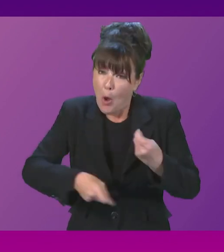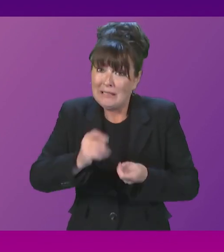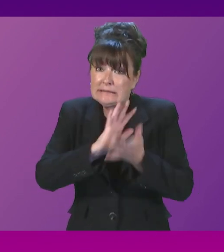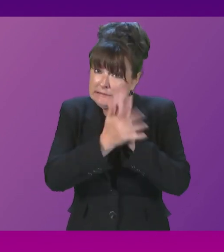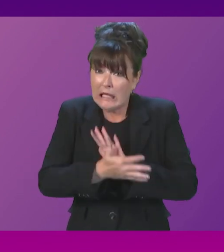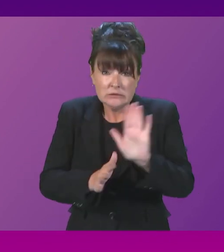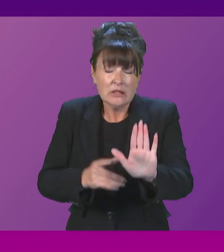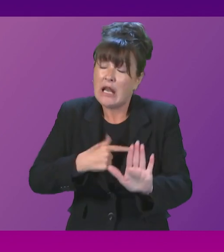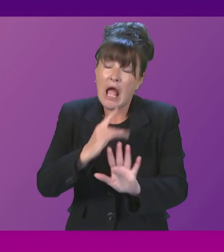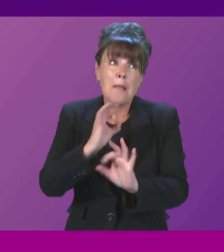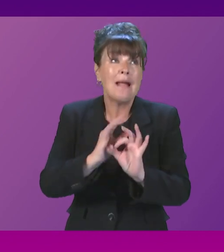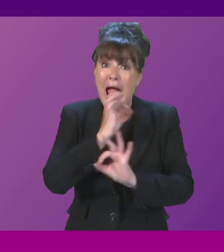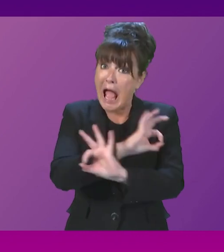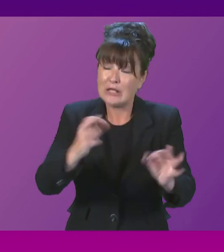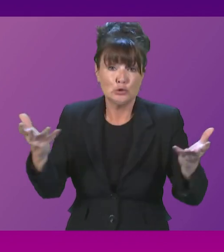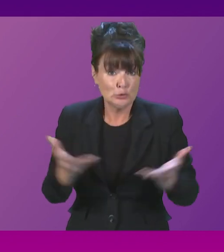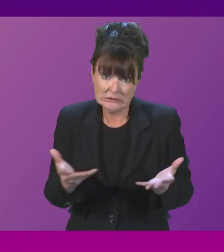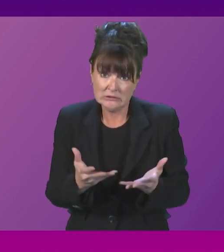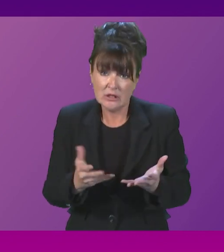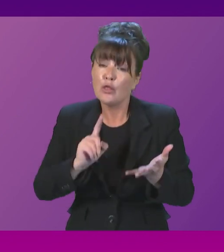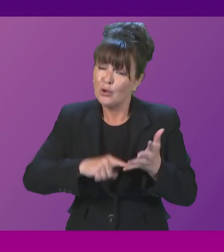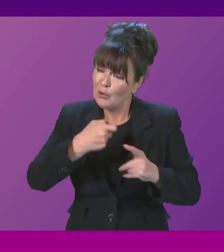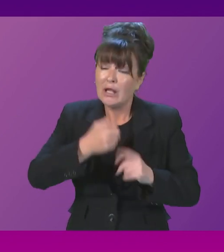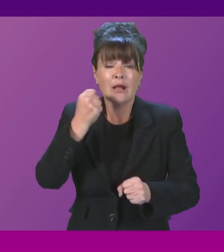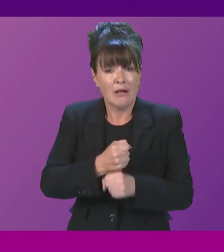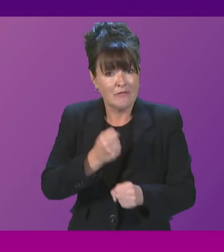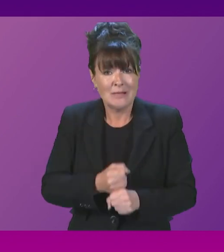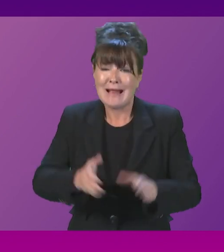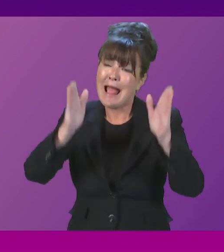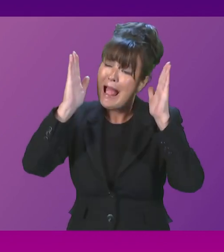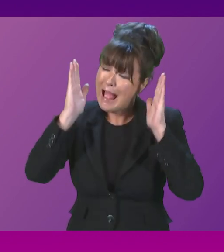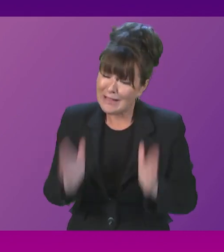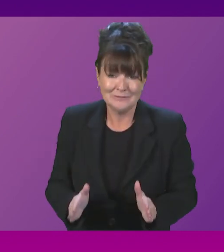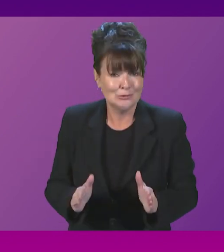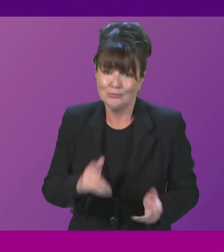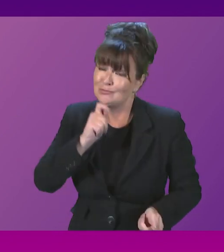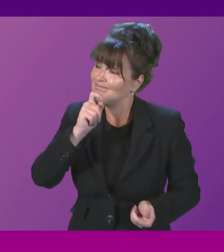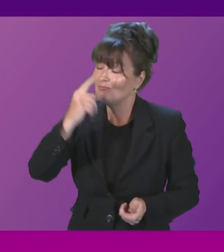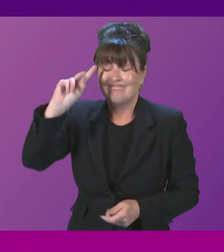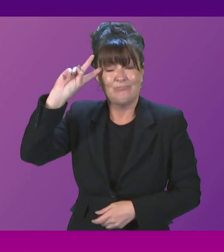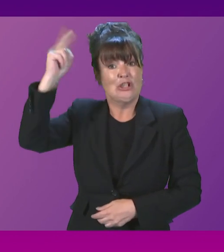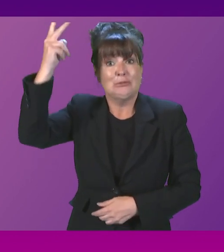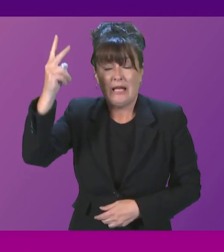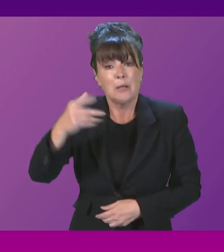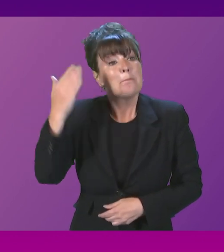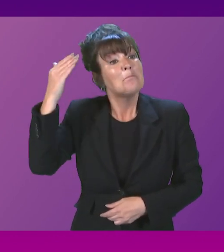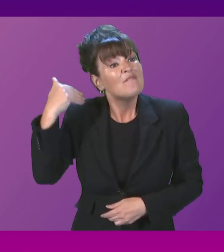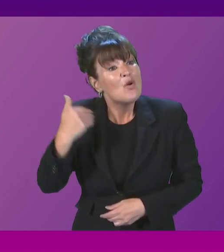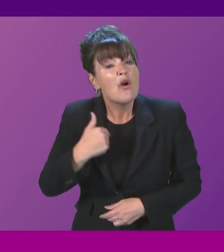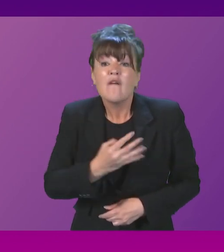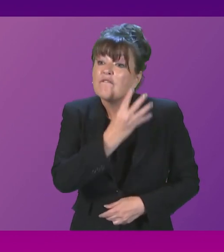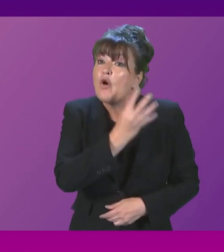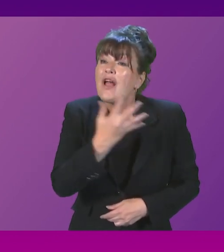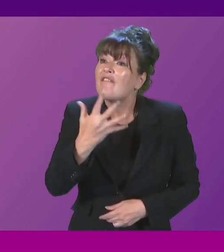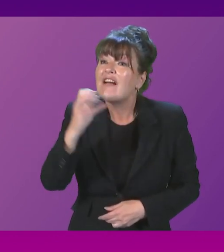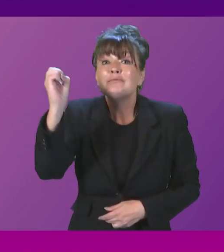do nothing else, then the UK government should reverse its decision to abolish the top rate of tax and at least give a signal of some